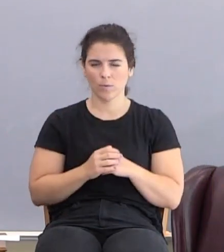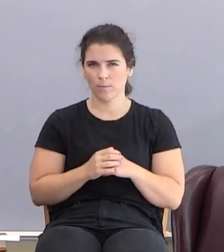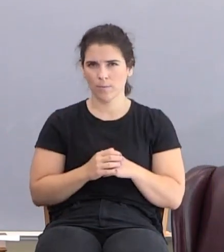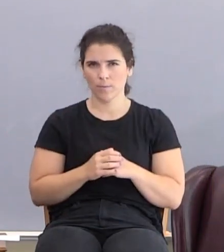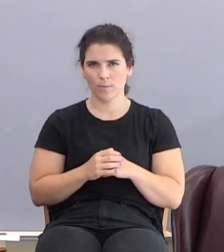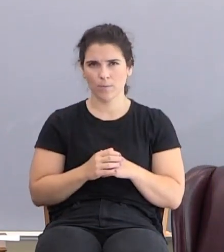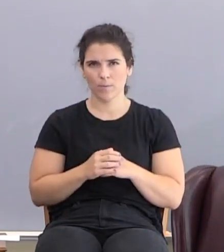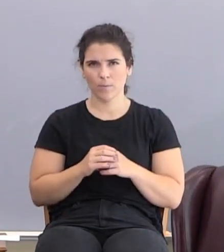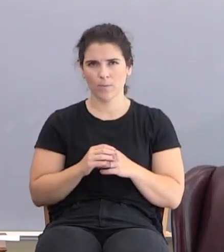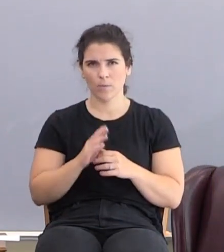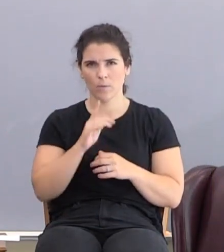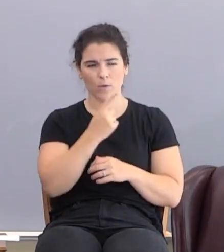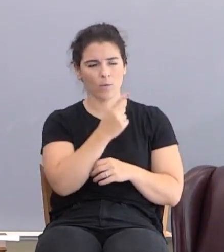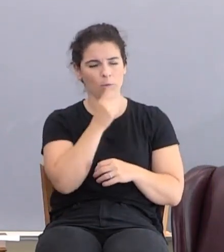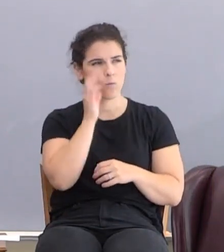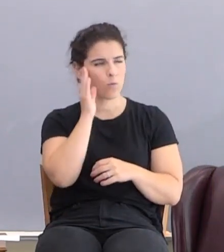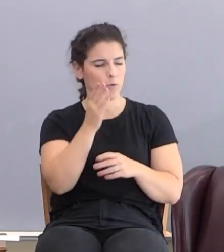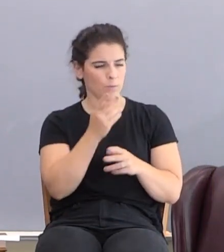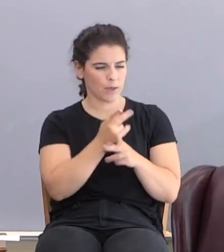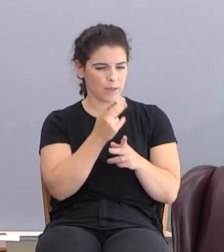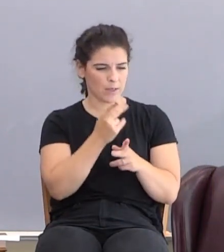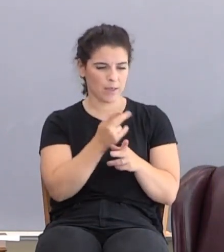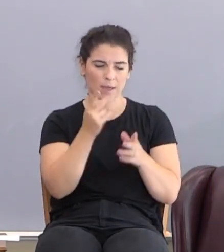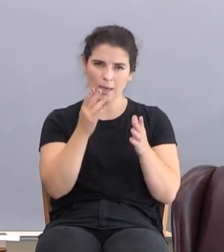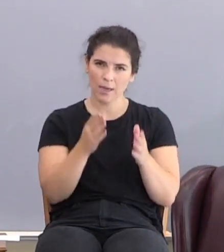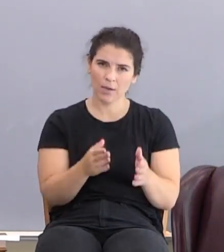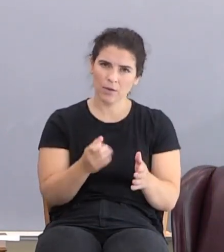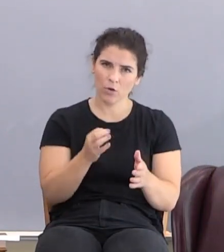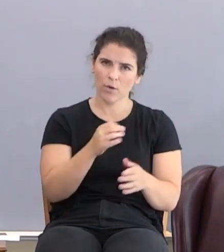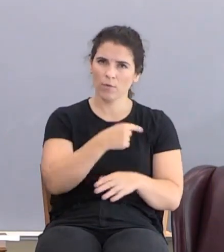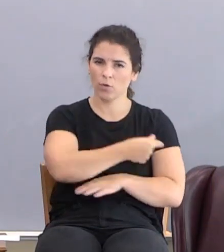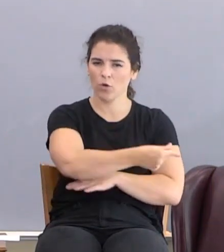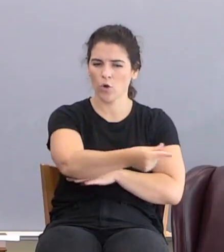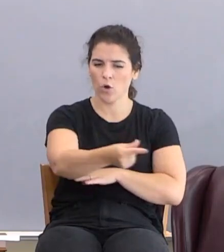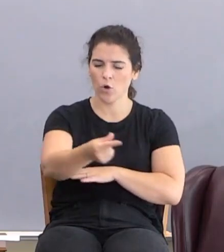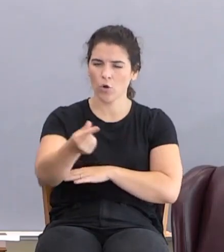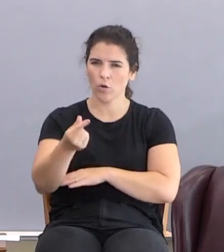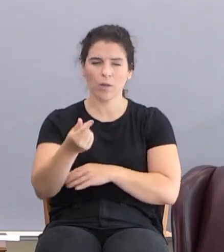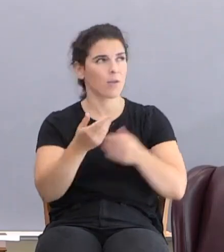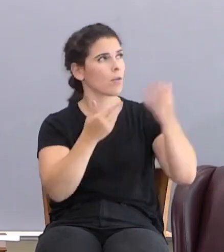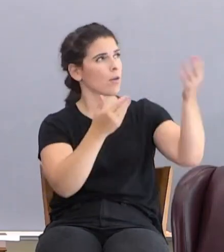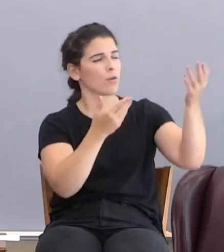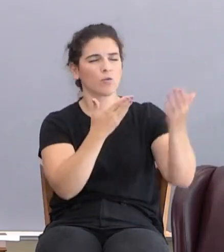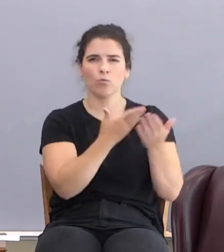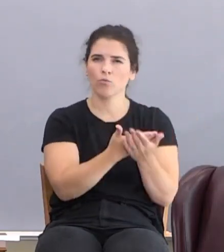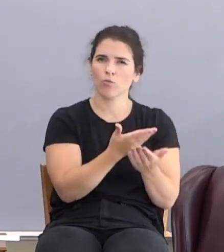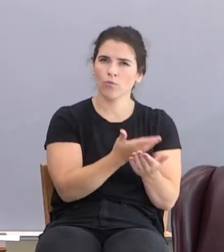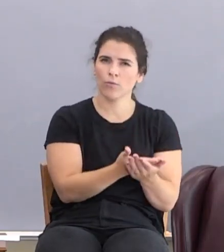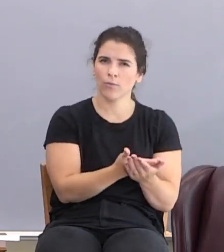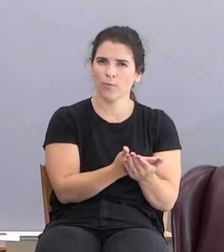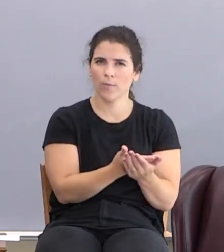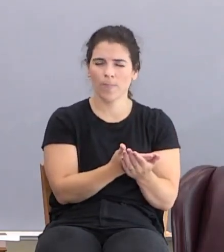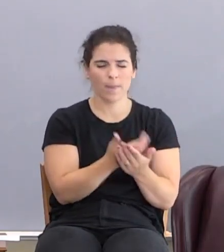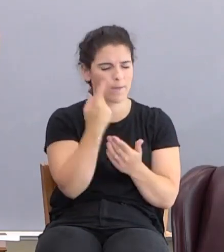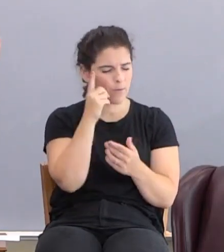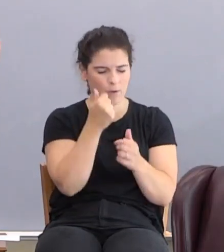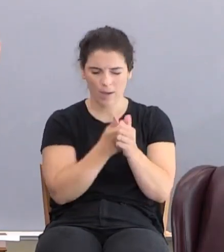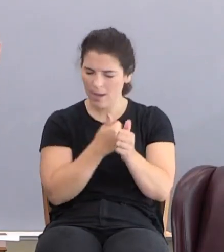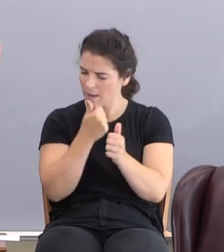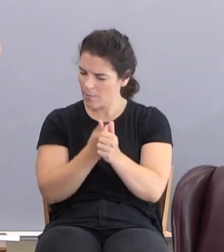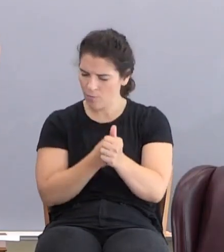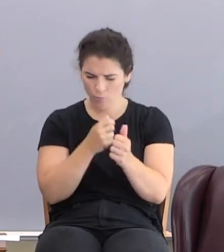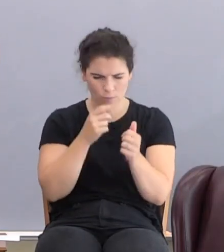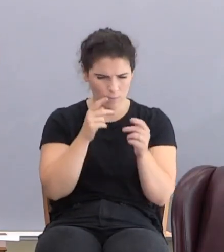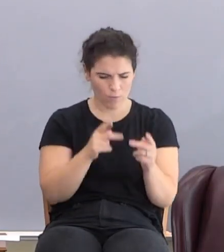to be the one who would be the caretaker of the garden. Here's the proof. For everyone to see